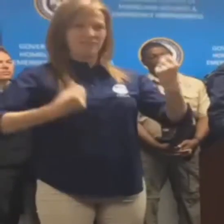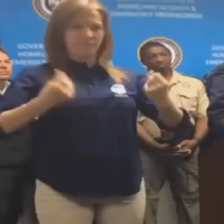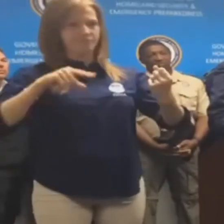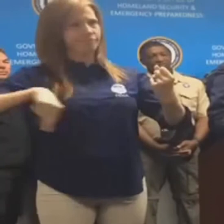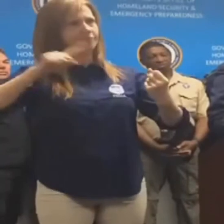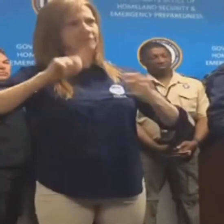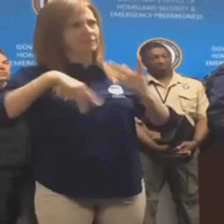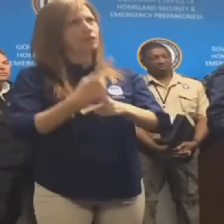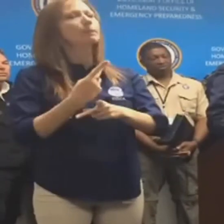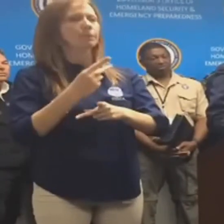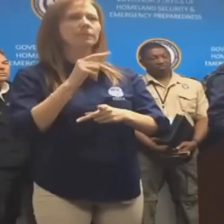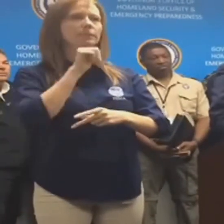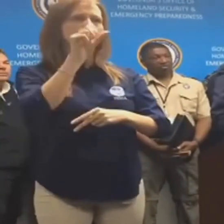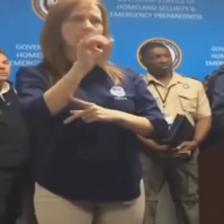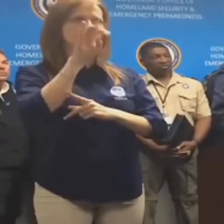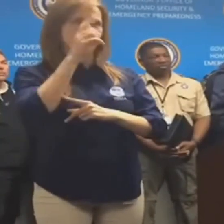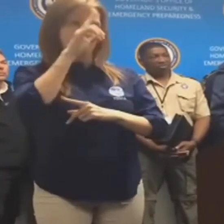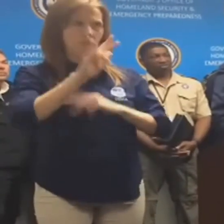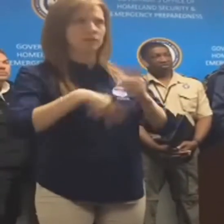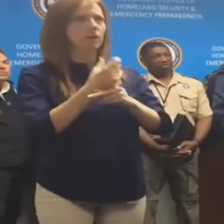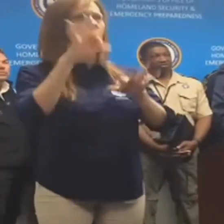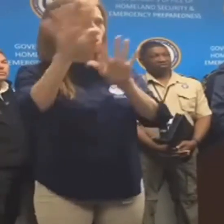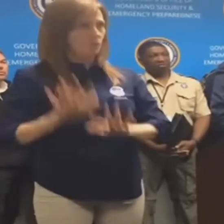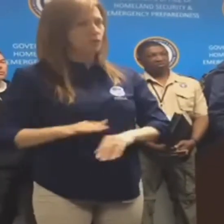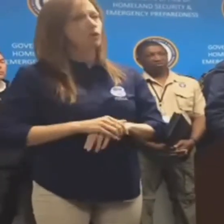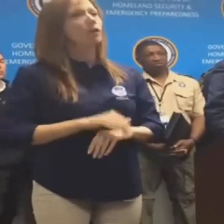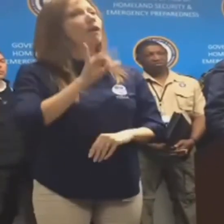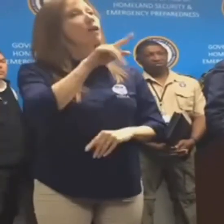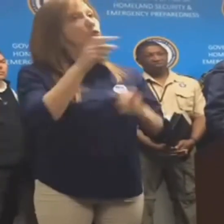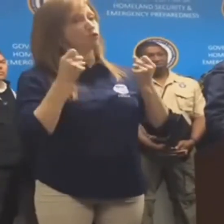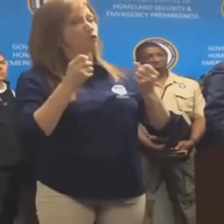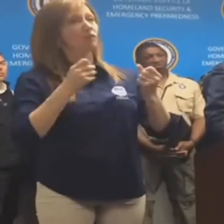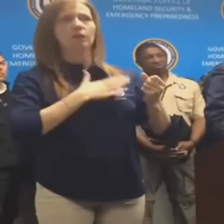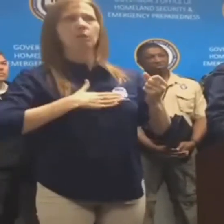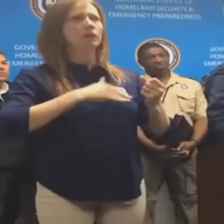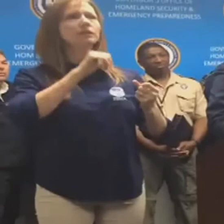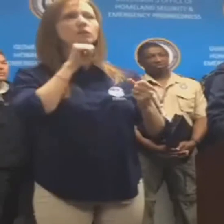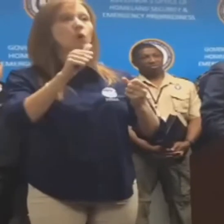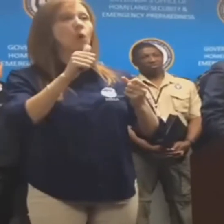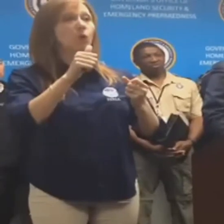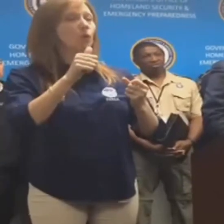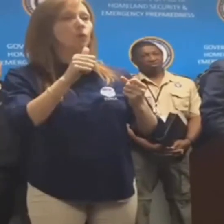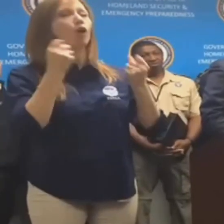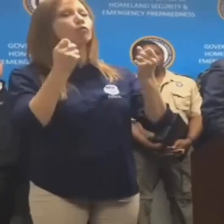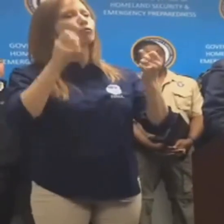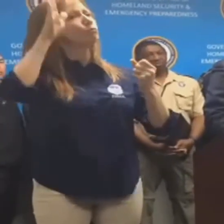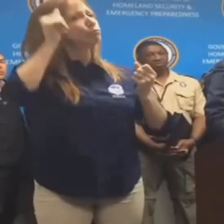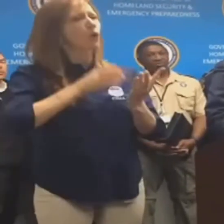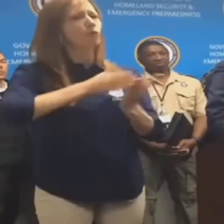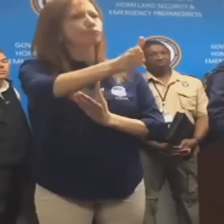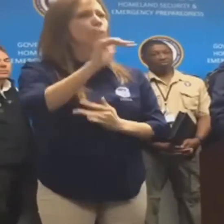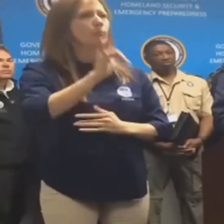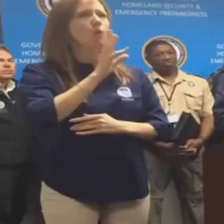type of vehicle has the potential to be very unsafe for the remainder of this event. If you are on the